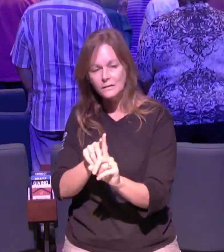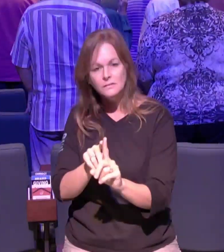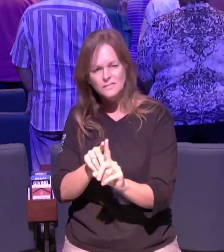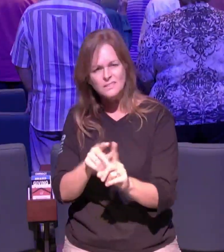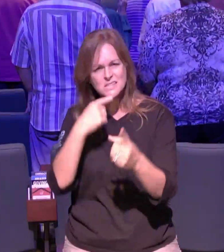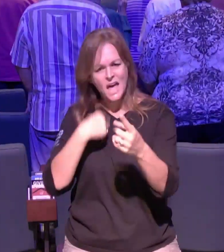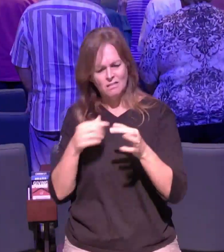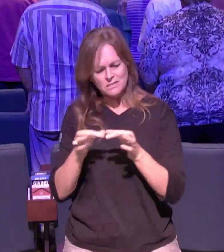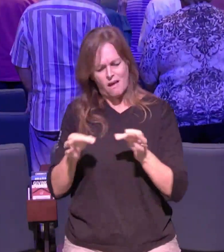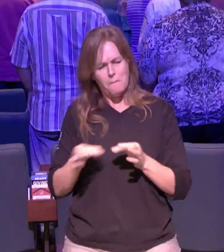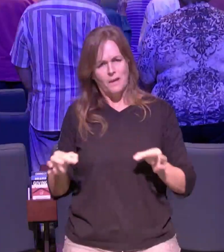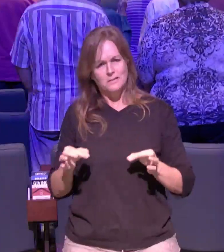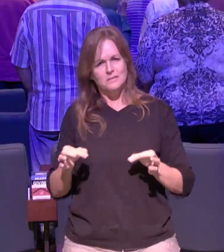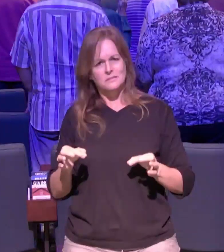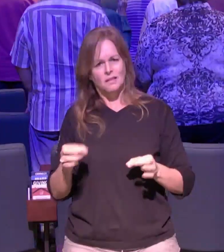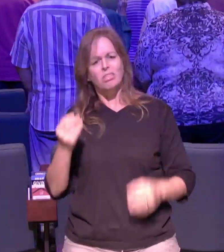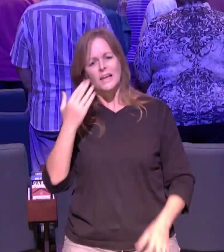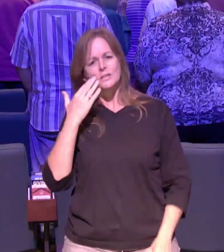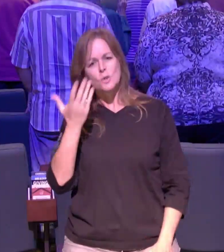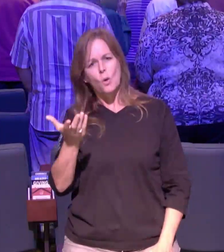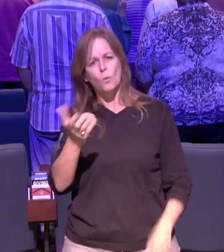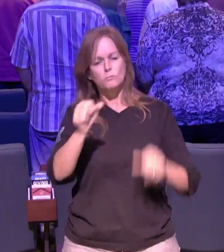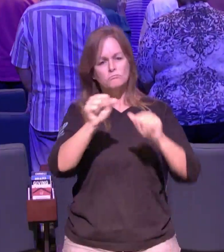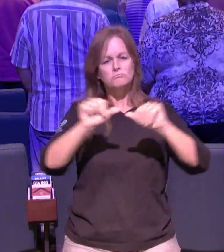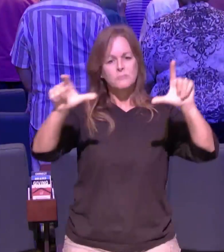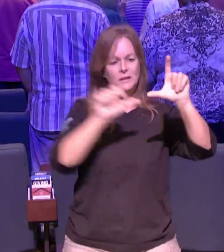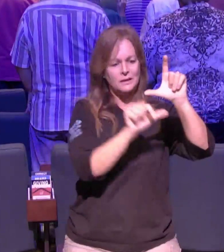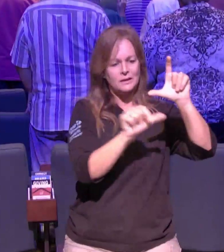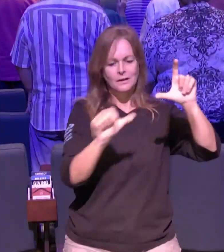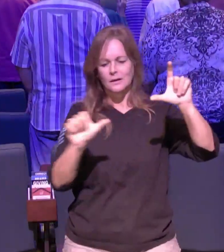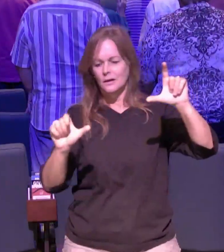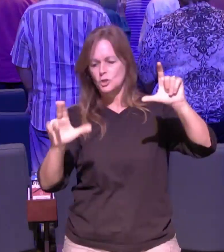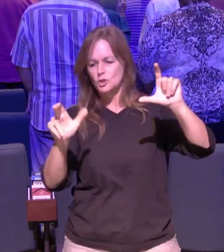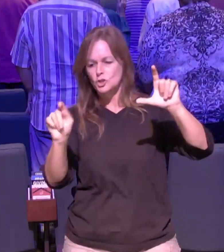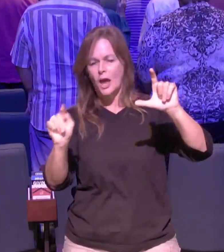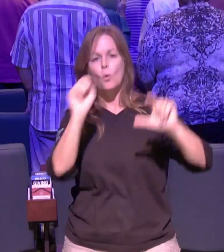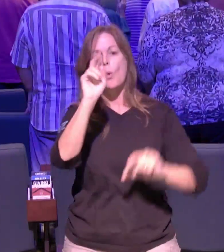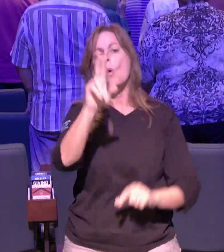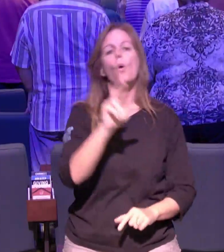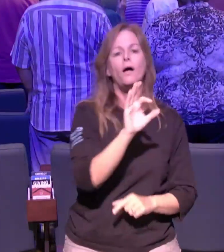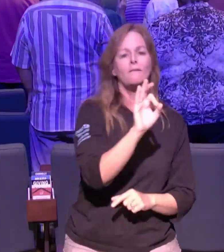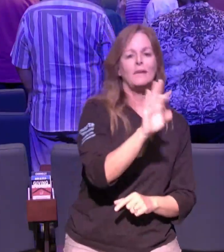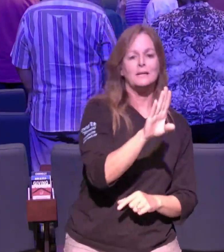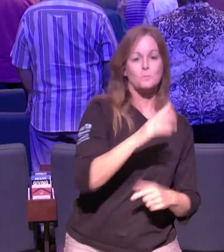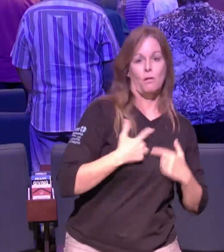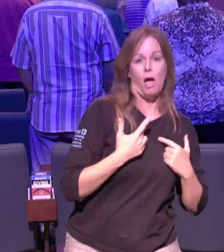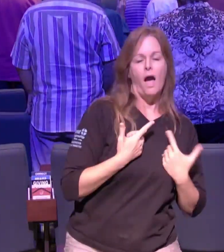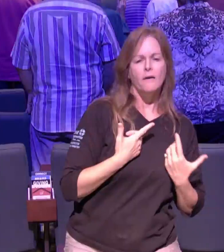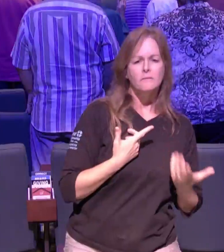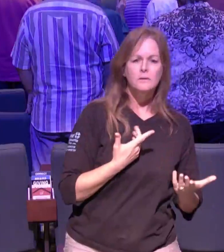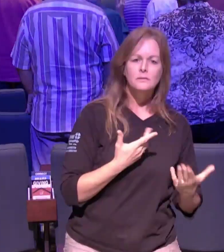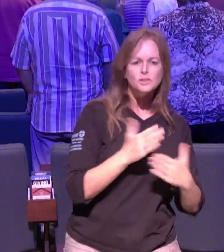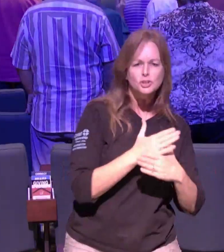we're gonna pray this prayer and those with your hands up this prayer is your prayer you pray it you pray it loud just pray to say dear lord jesus